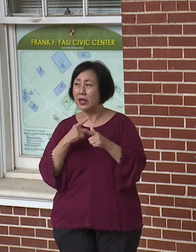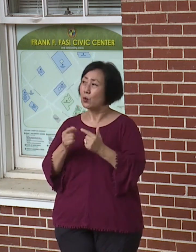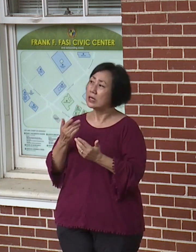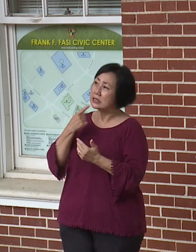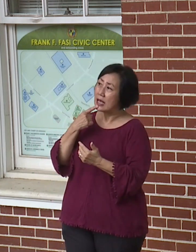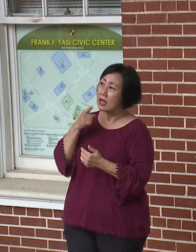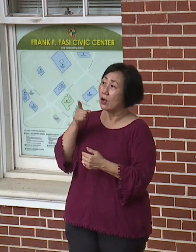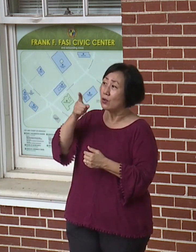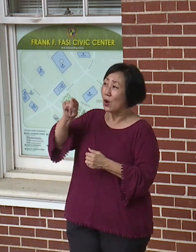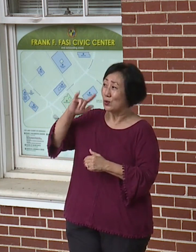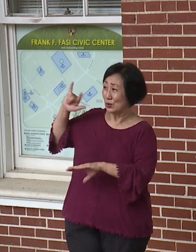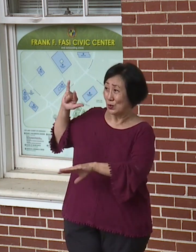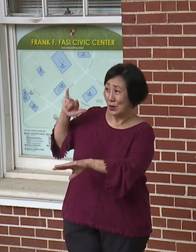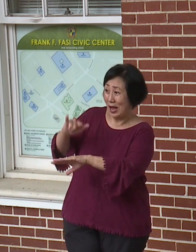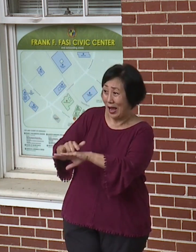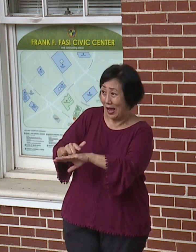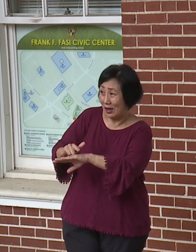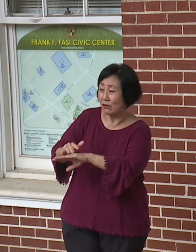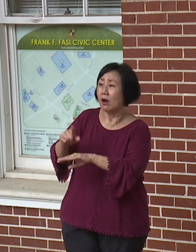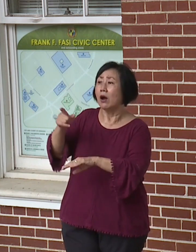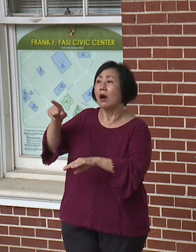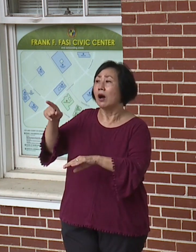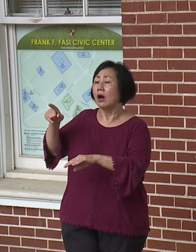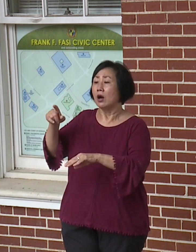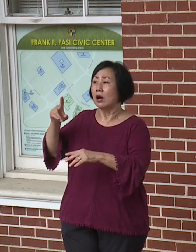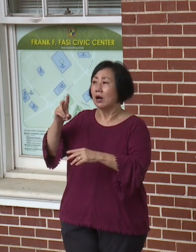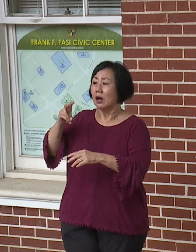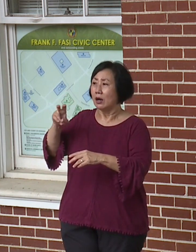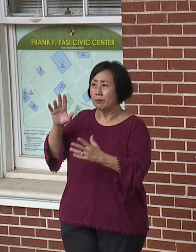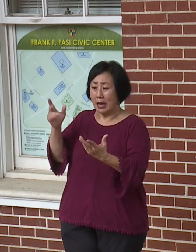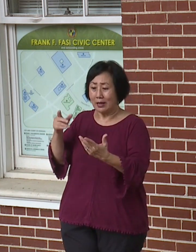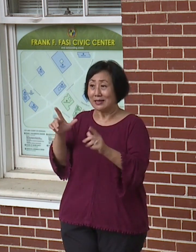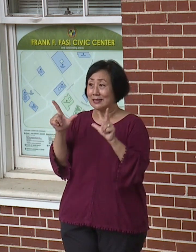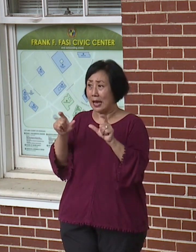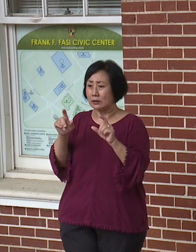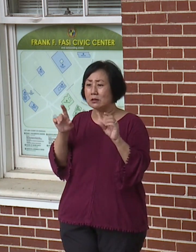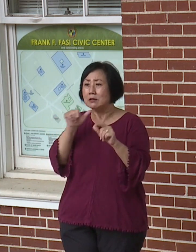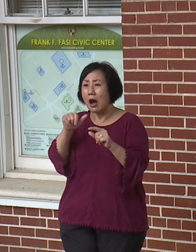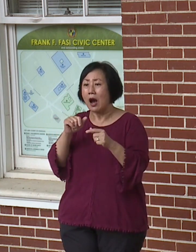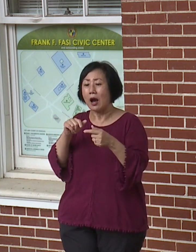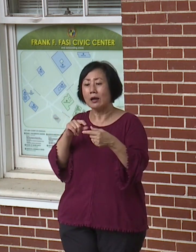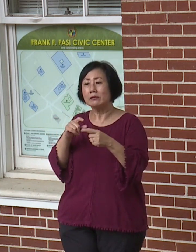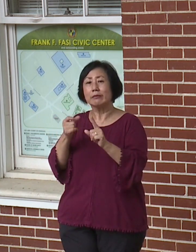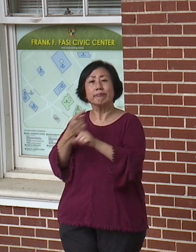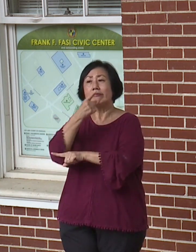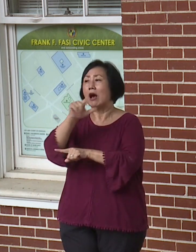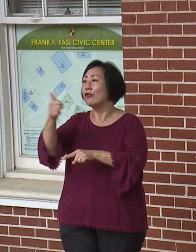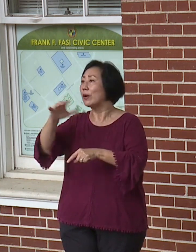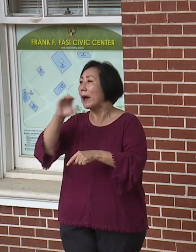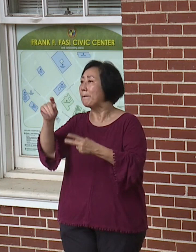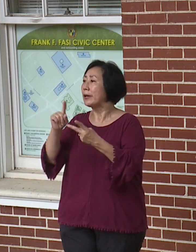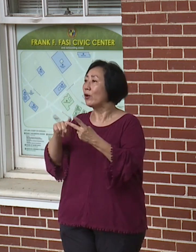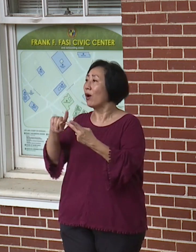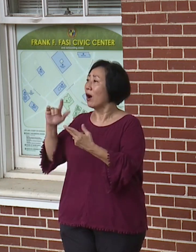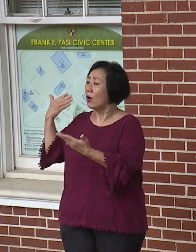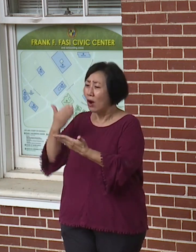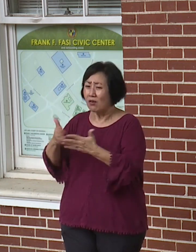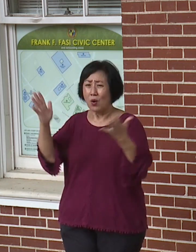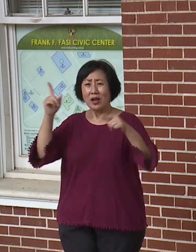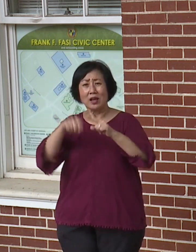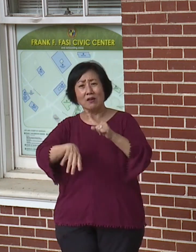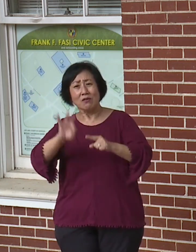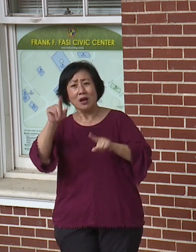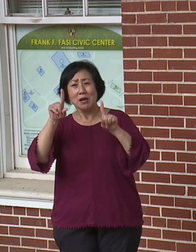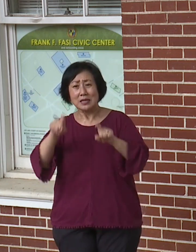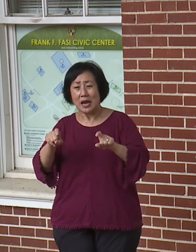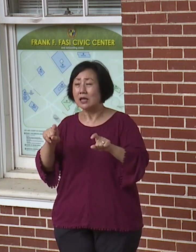perhaps those who come in with it not trusted partner tests or a result got lost or whatever, they could get a second